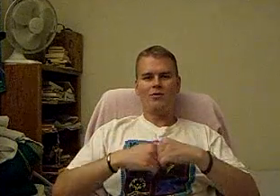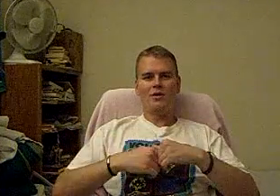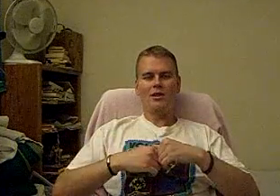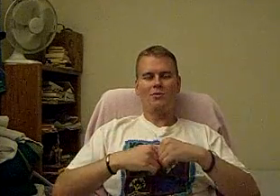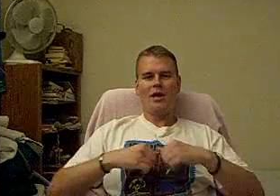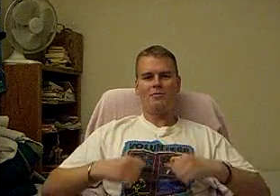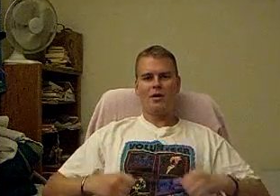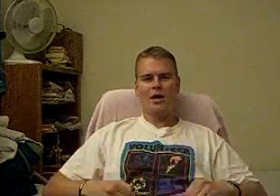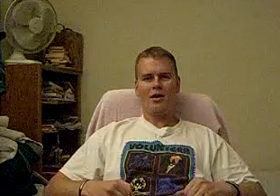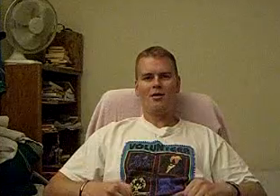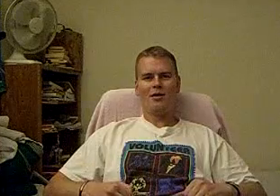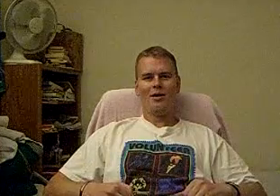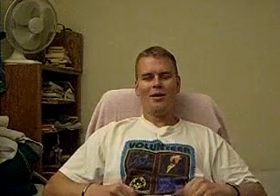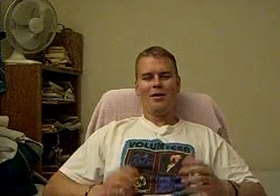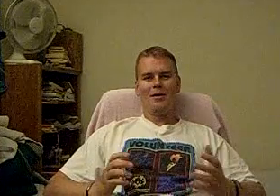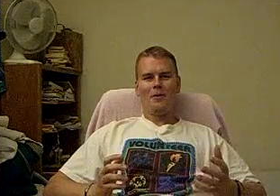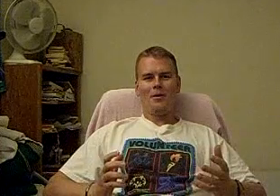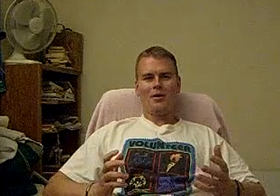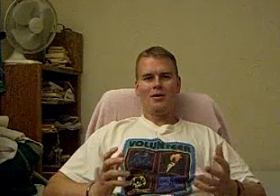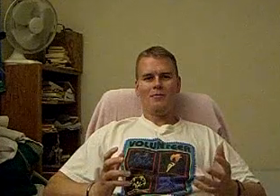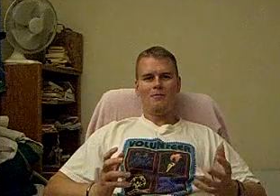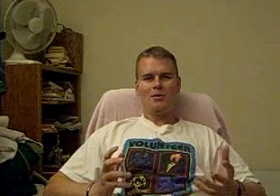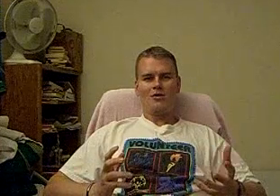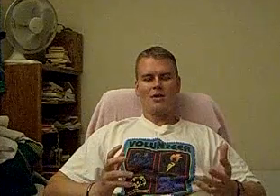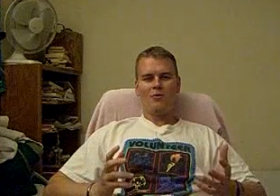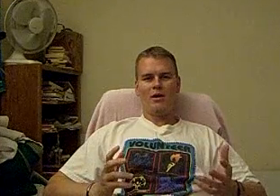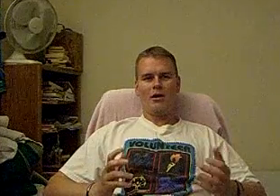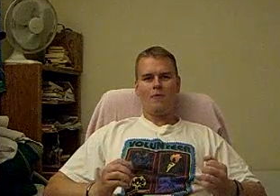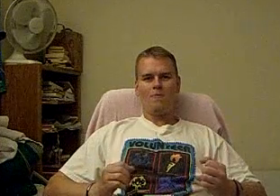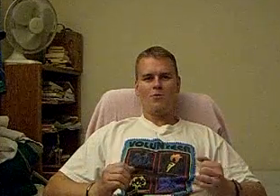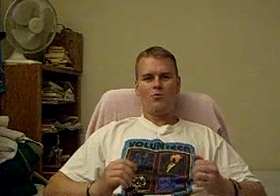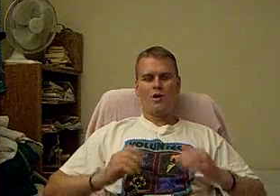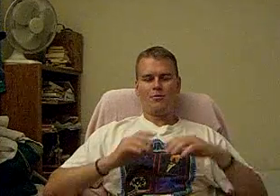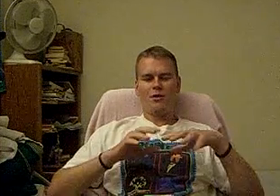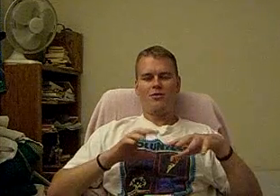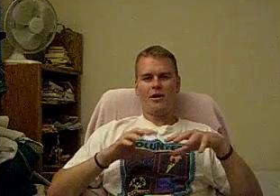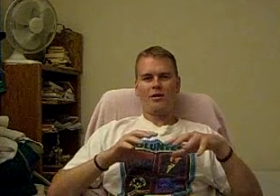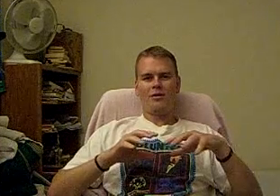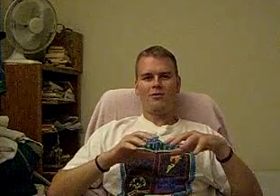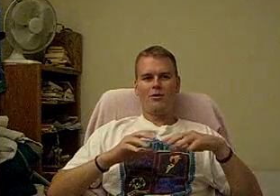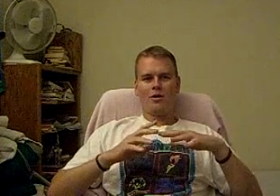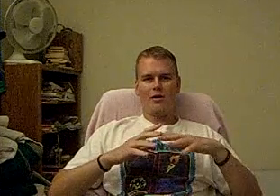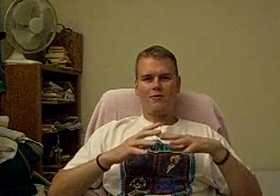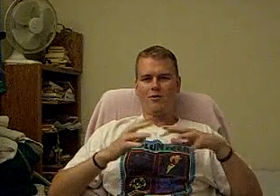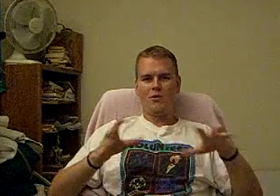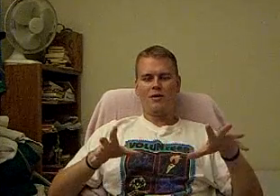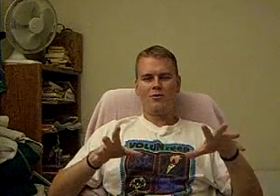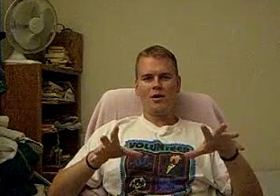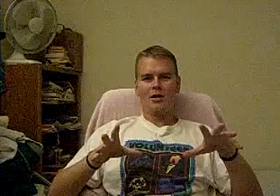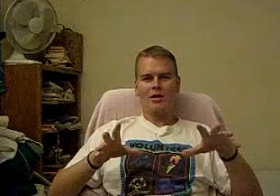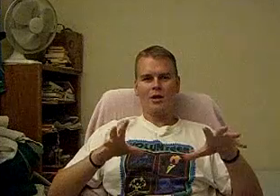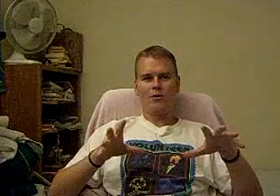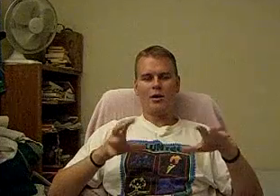that they would have on hand. And so that way, whatever the setting is, and if it's a medieval setting, then okay,